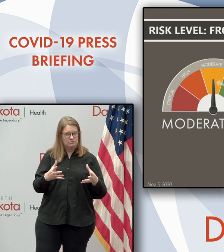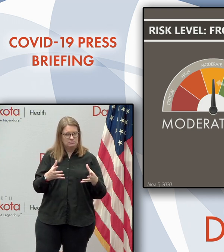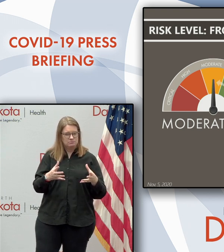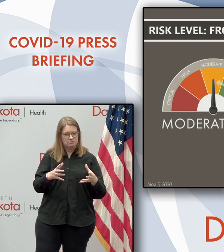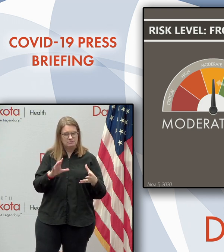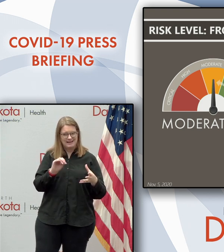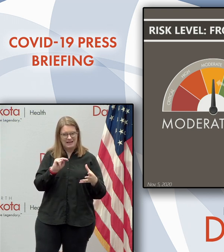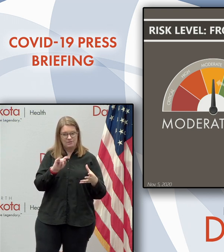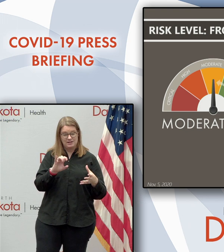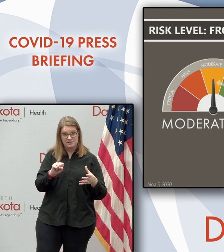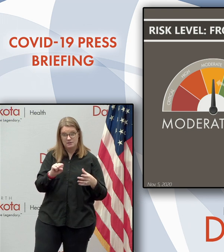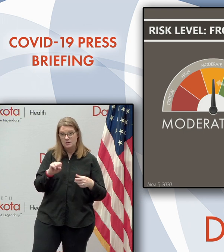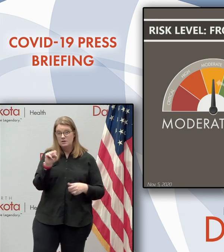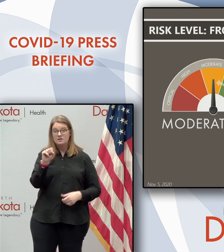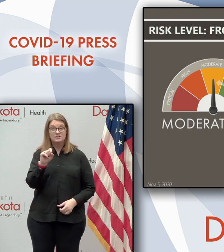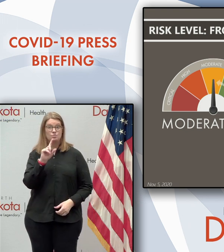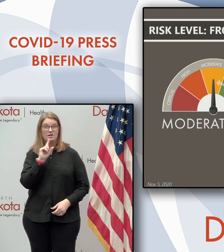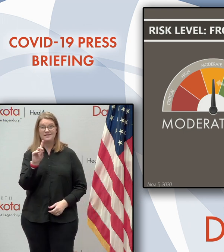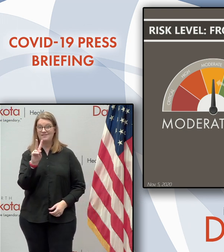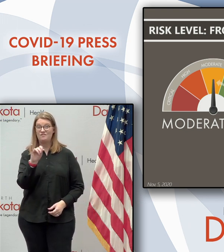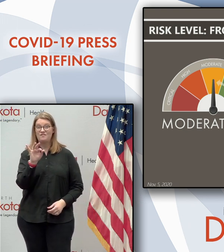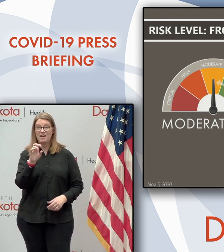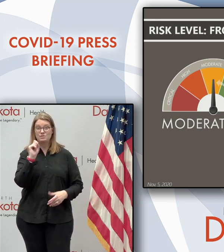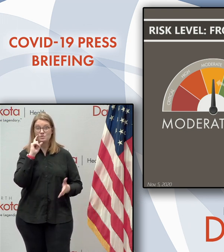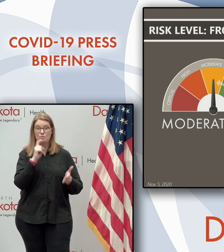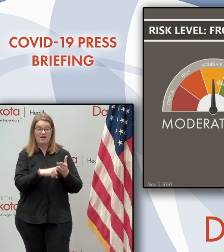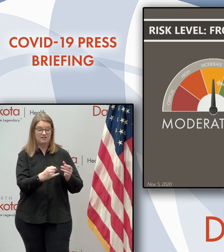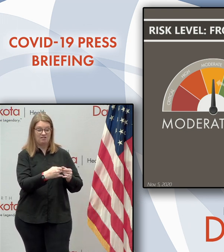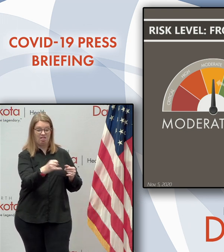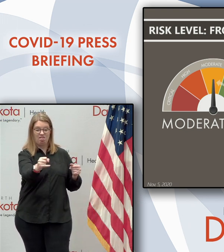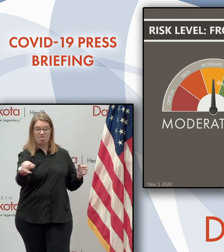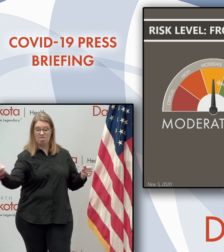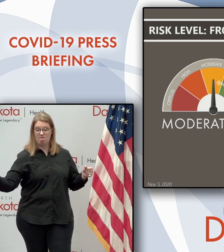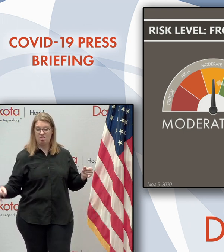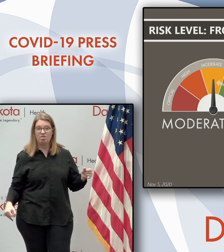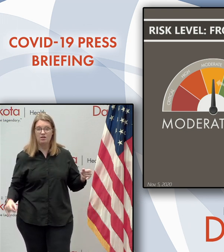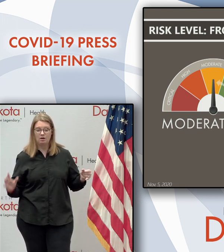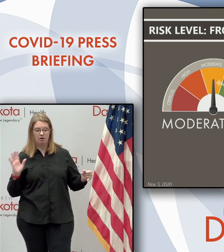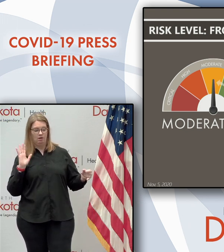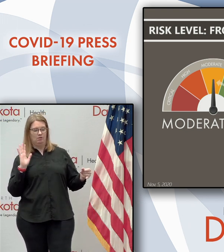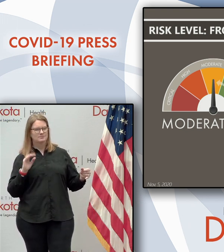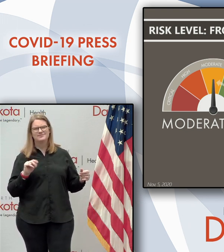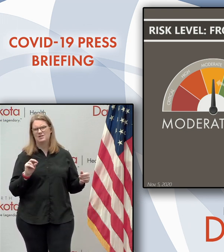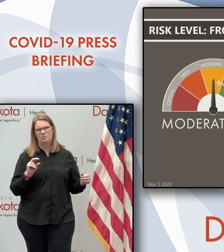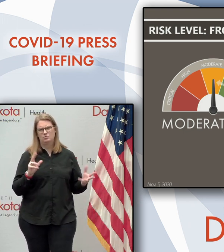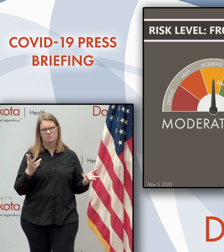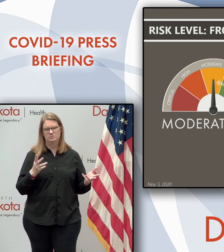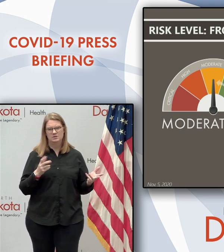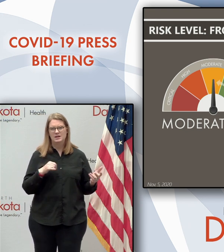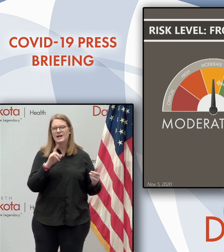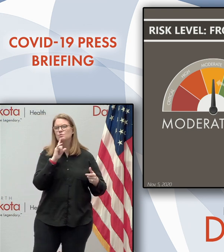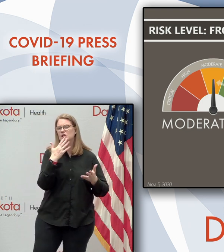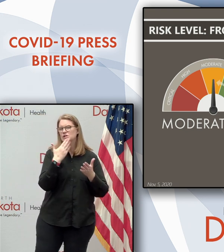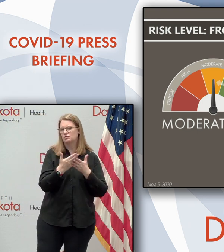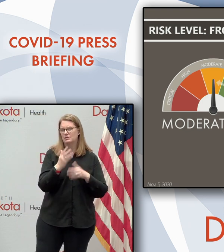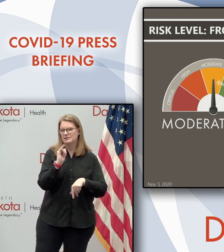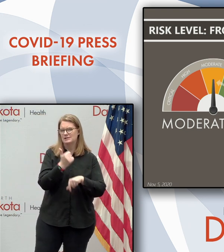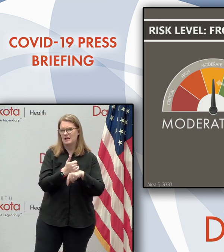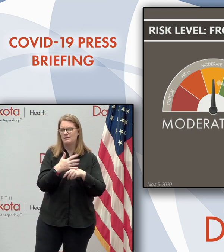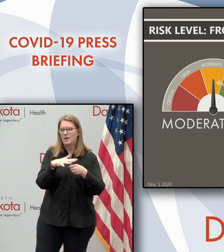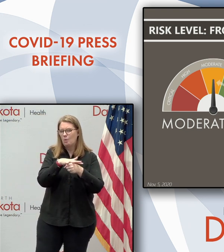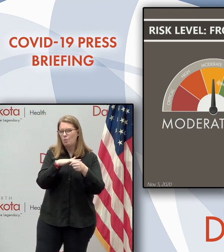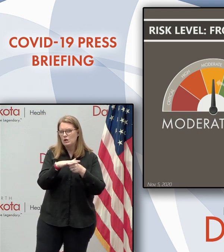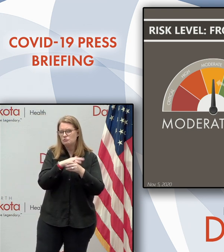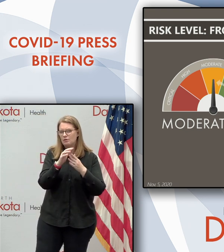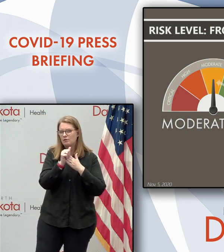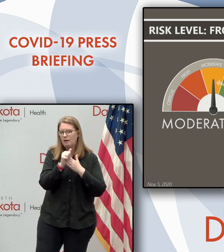county lines. Uh, we think that there's a, uh, you know, these are good for setting kind of regional guidelines around the state. But at the point we are